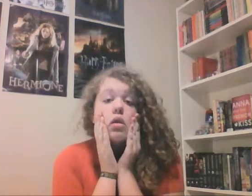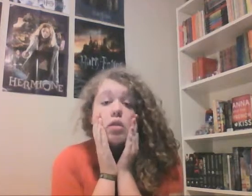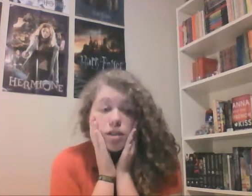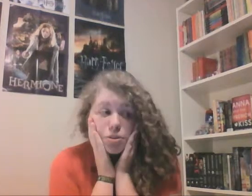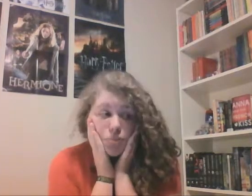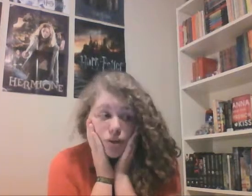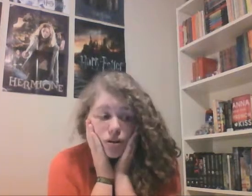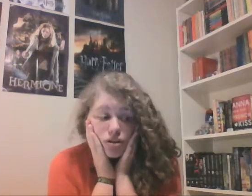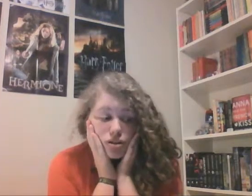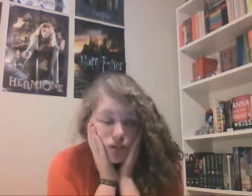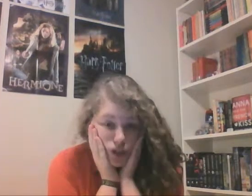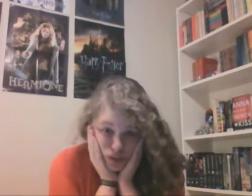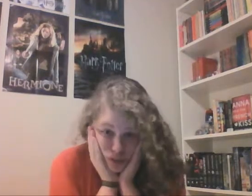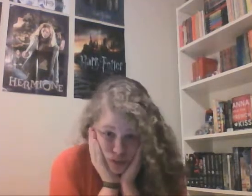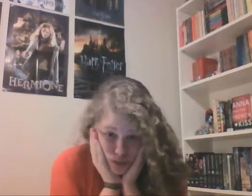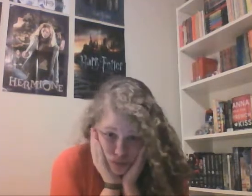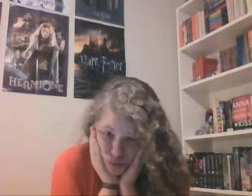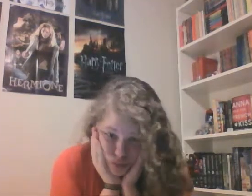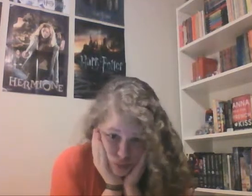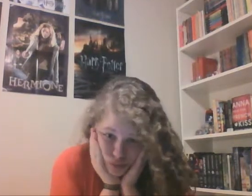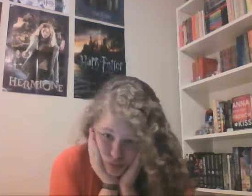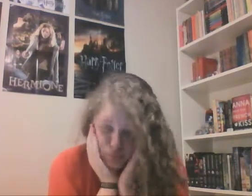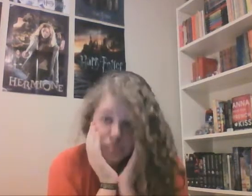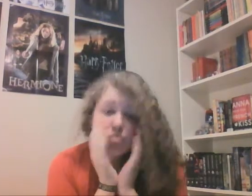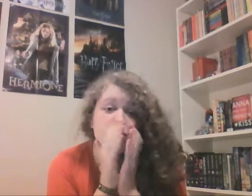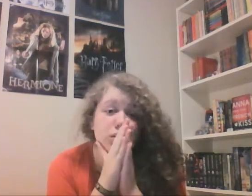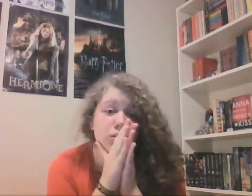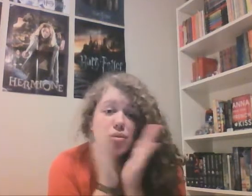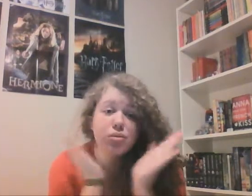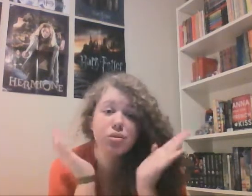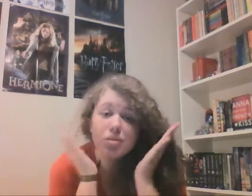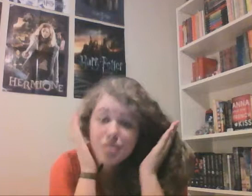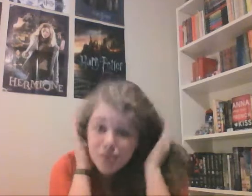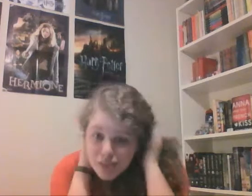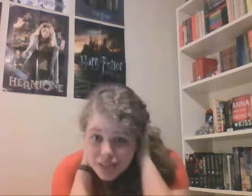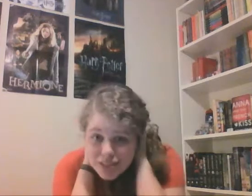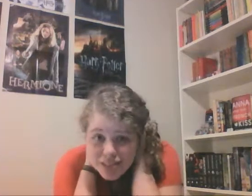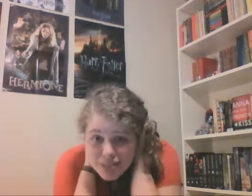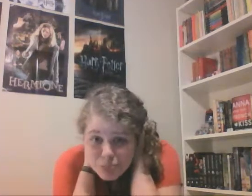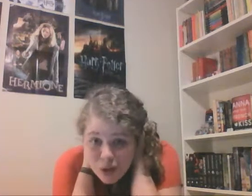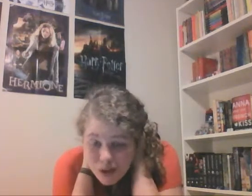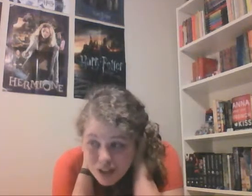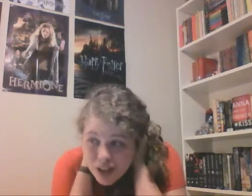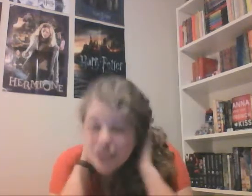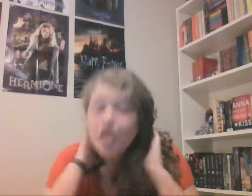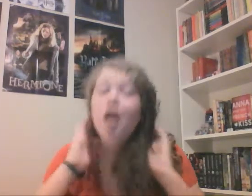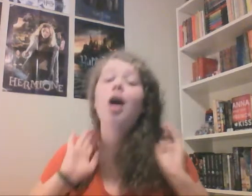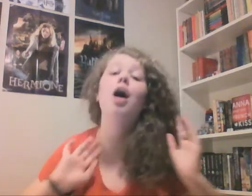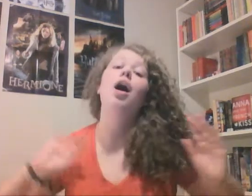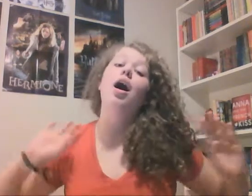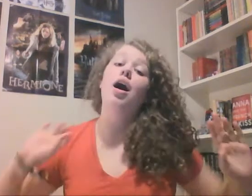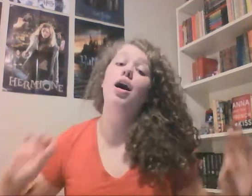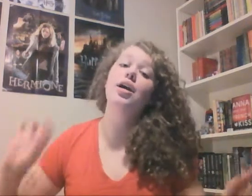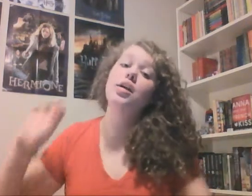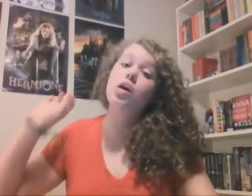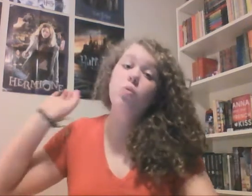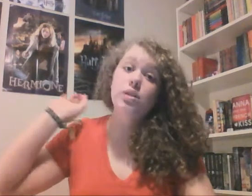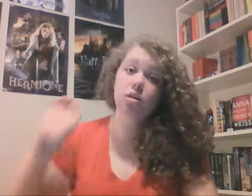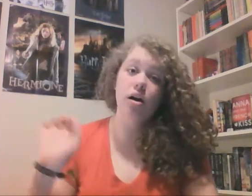this next part. Oh, oh, oh, oh, this next part. I, I was not